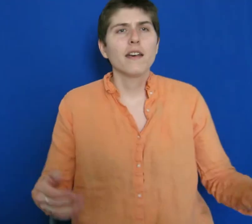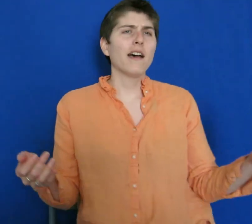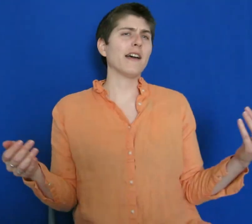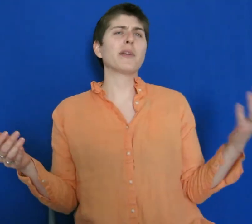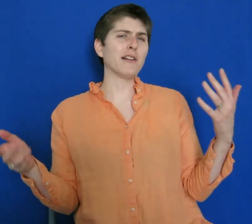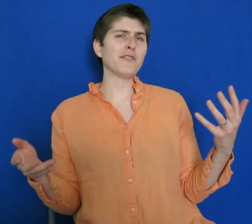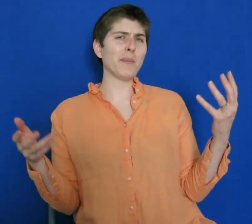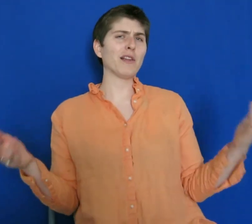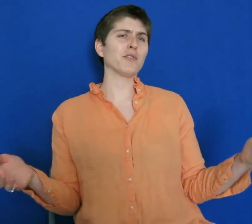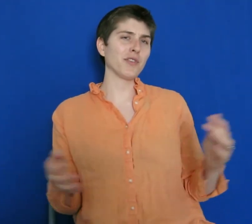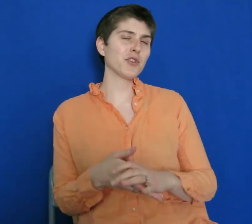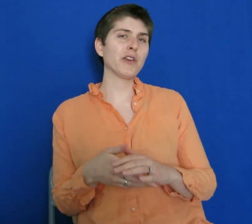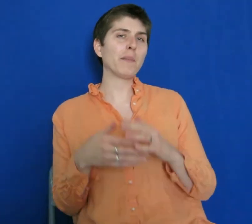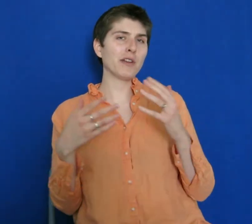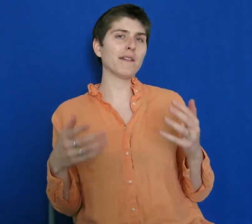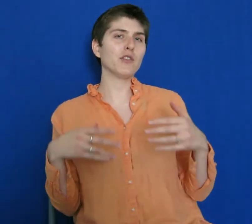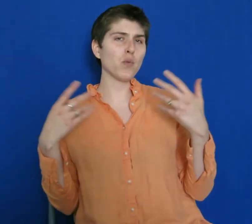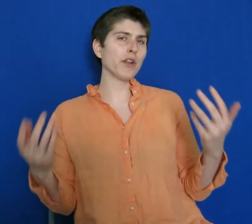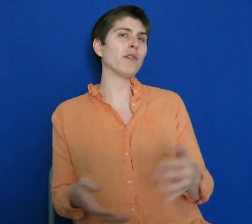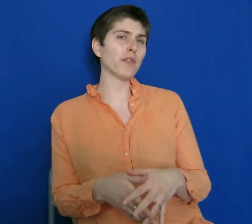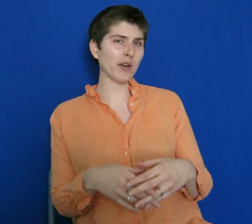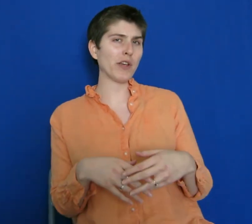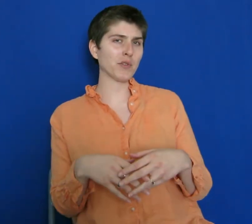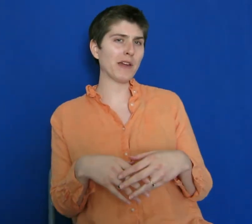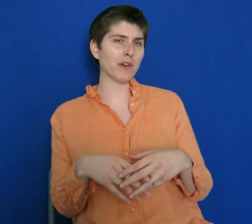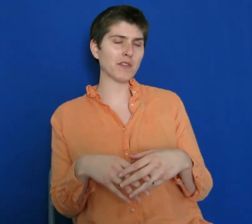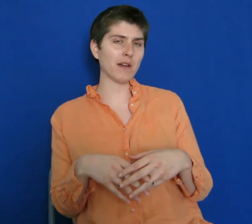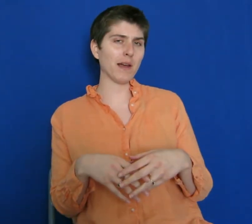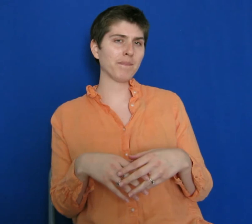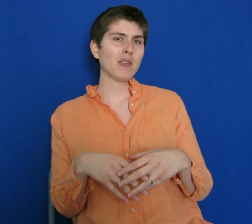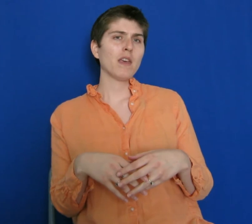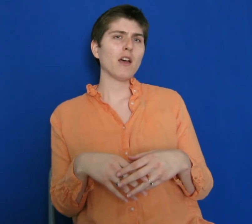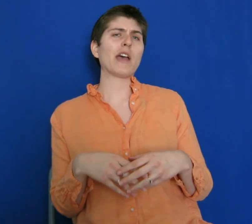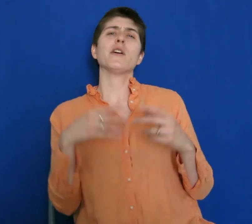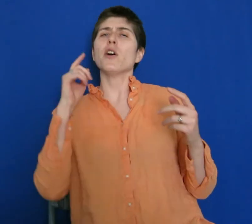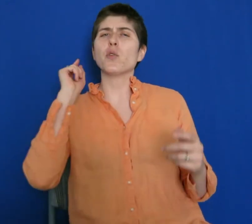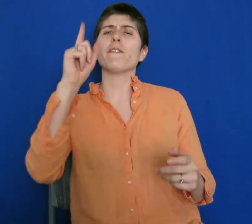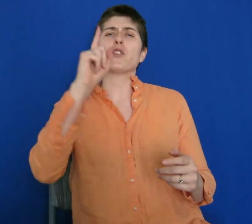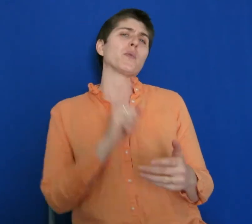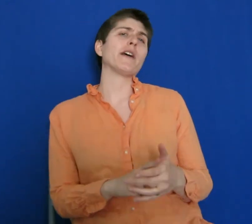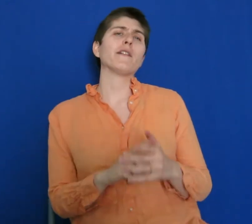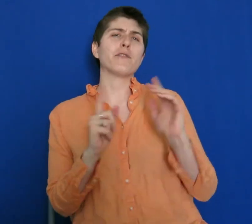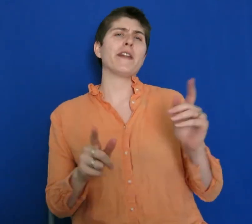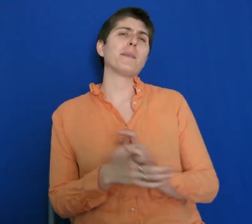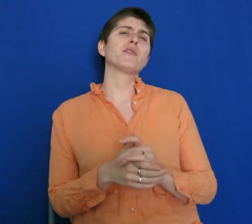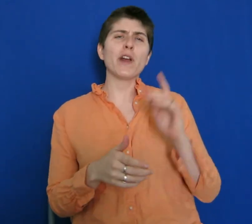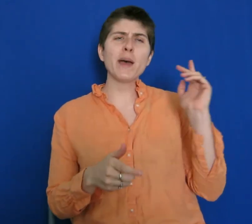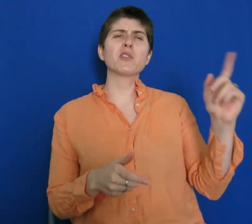Hi, I'm Kelly from Hello Social, and I'm going to give you 21 great ways to make friends online. Okay, so the first way, friend apps. Friend apps are